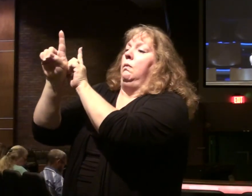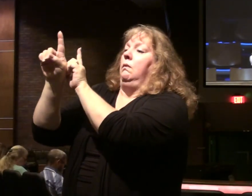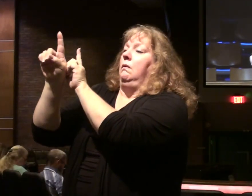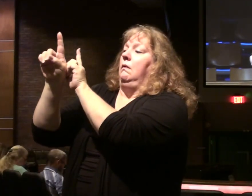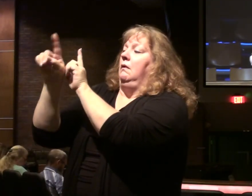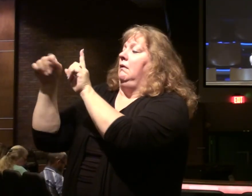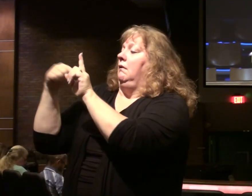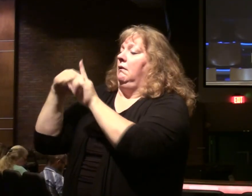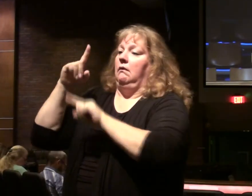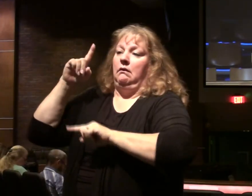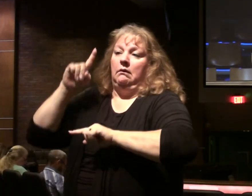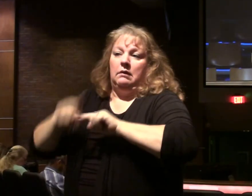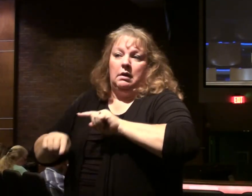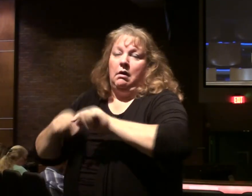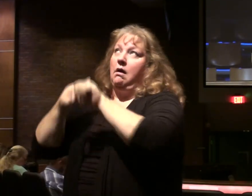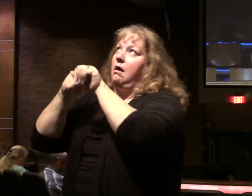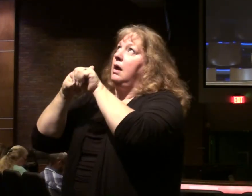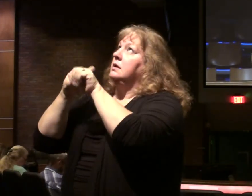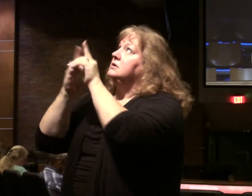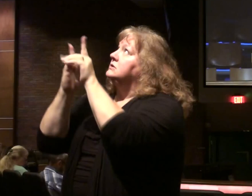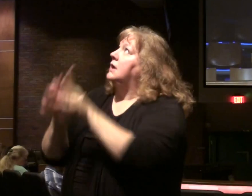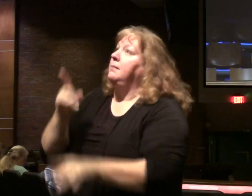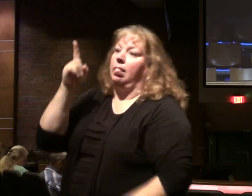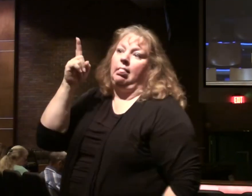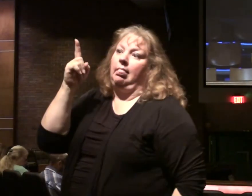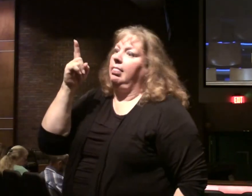Cannot be my disciple.